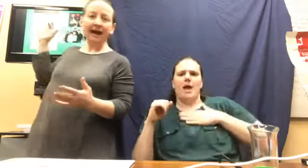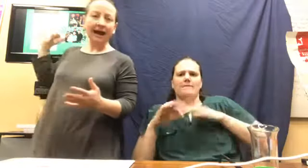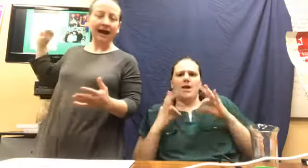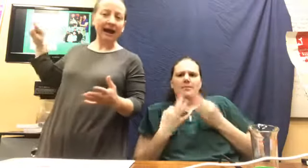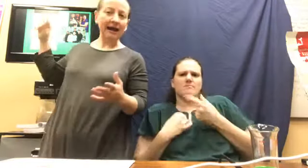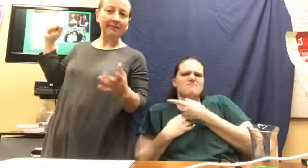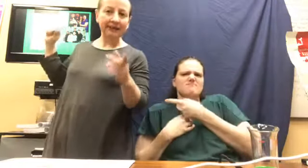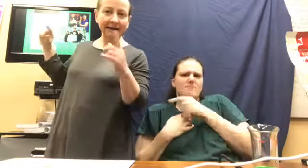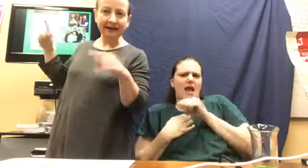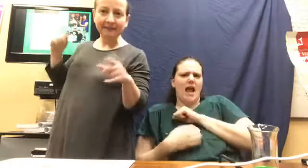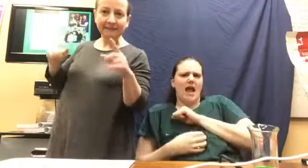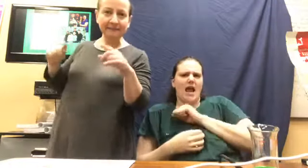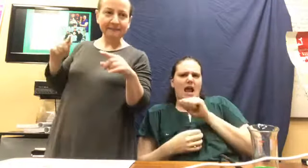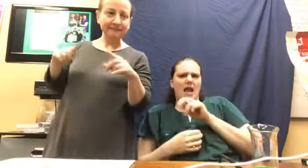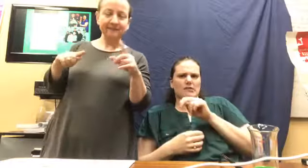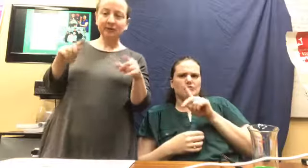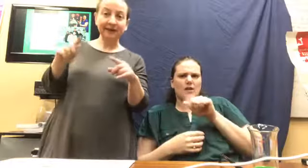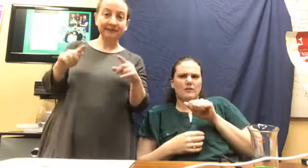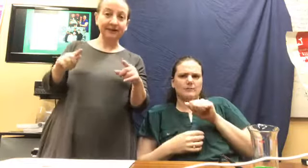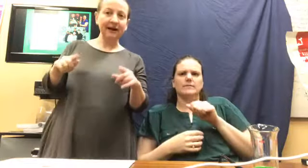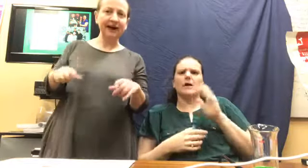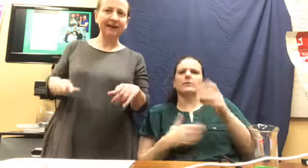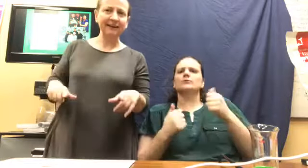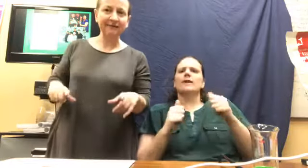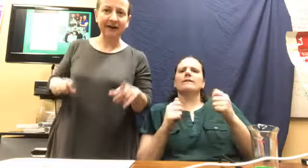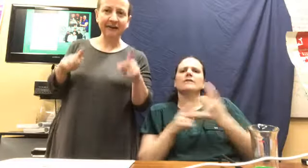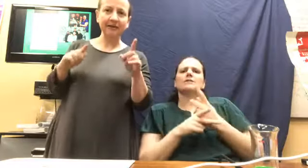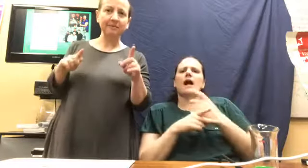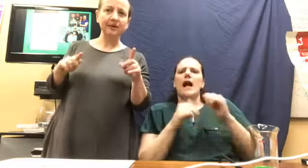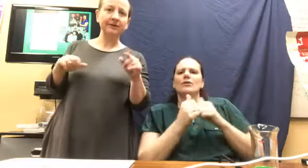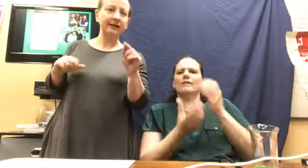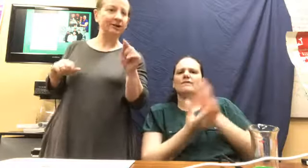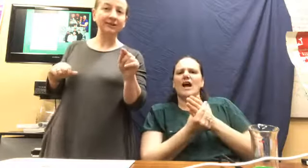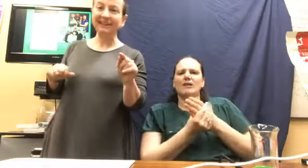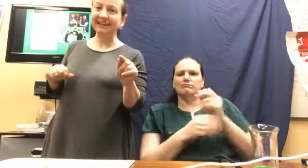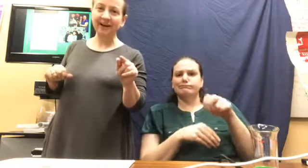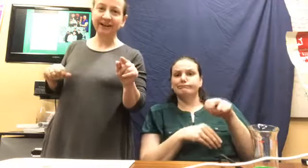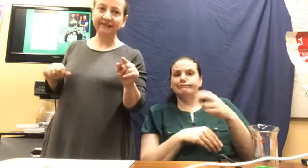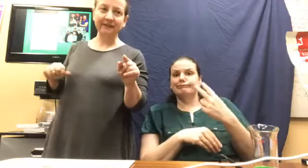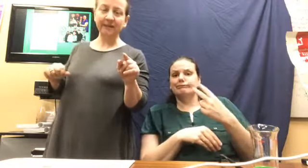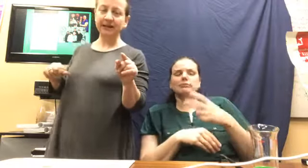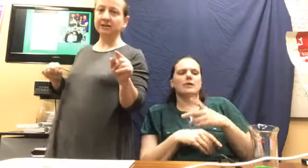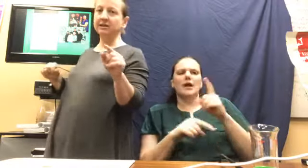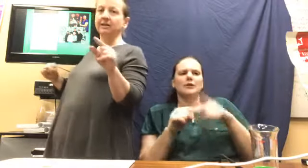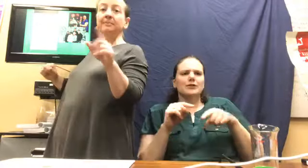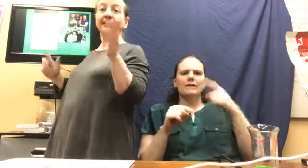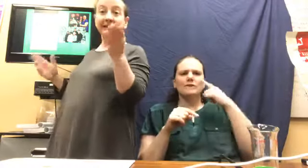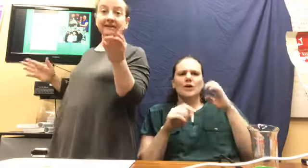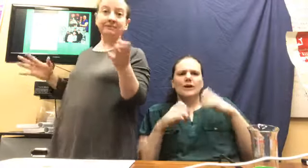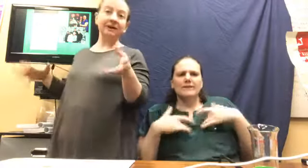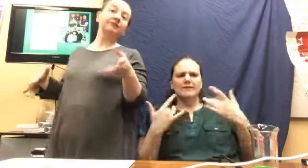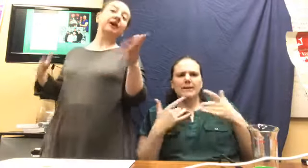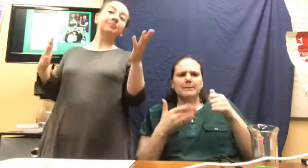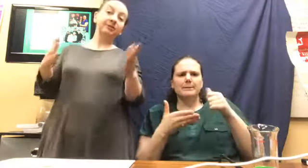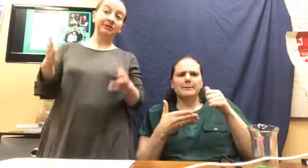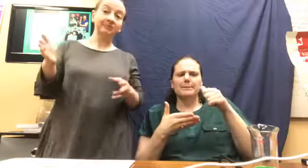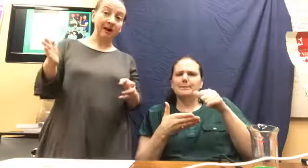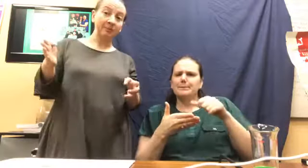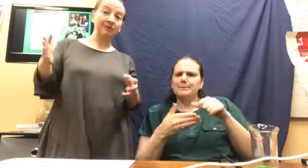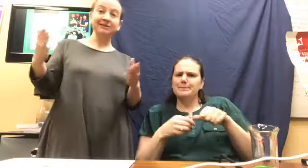Uh, I'm going to try to figure out how to get a file uploaded. I couldn't get it on the event page, but I'd like to be able to upload this PowerPoint so